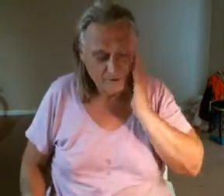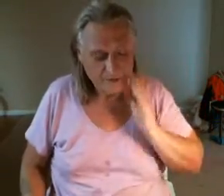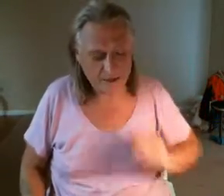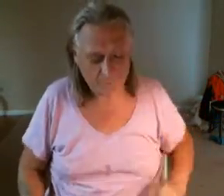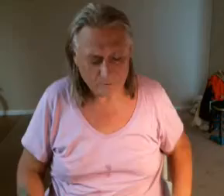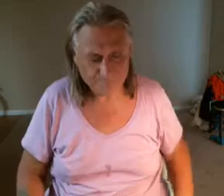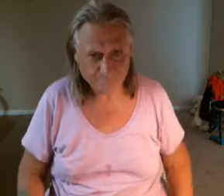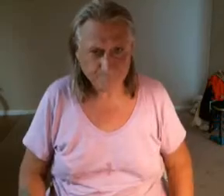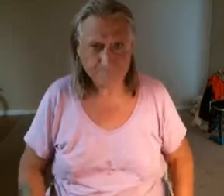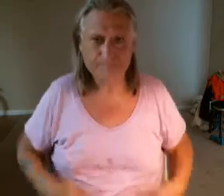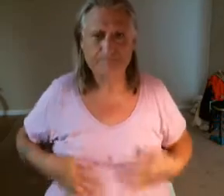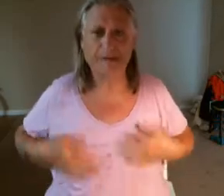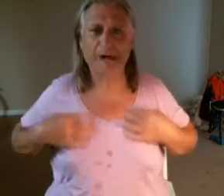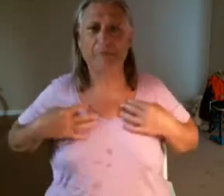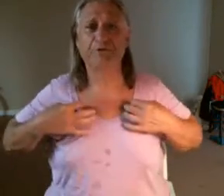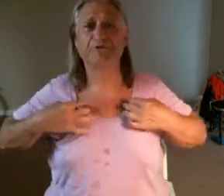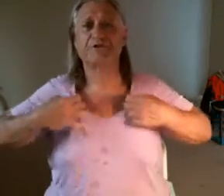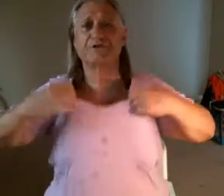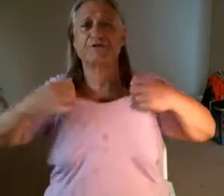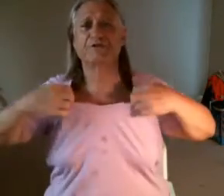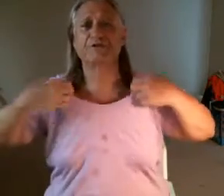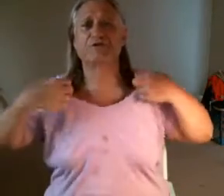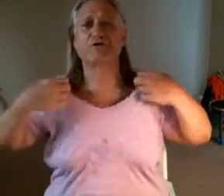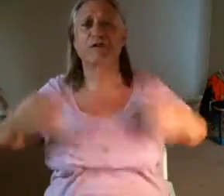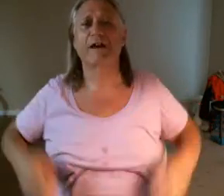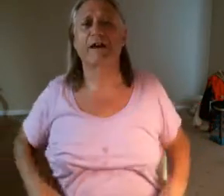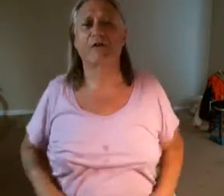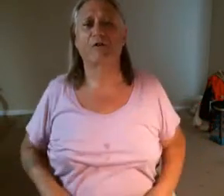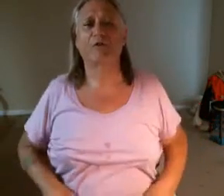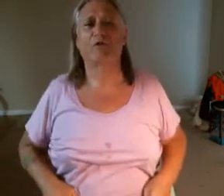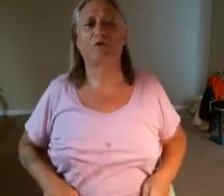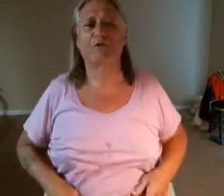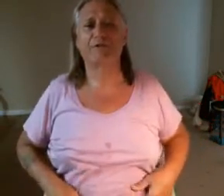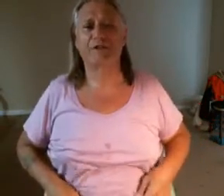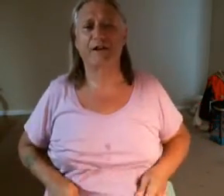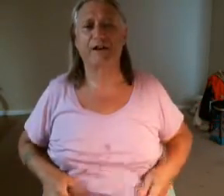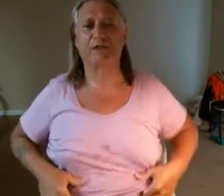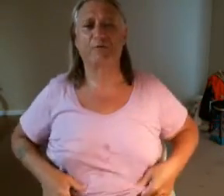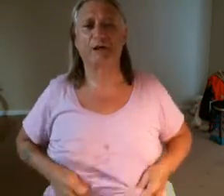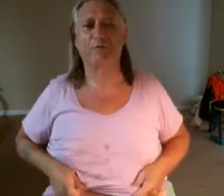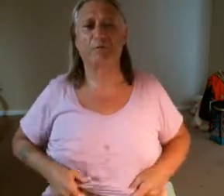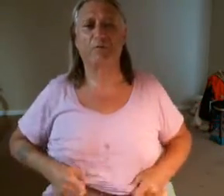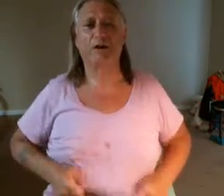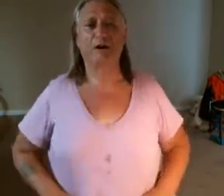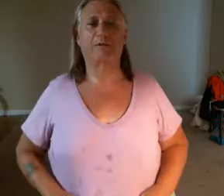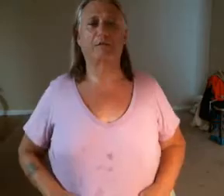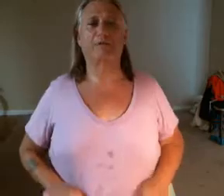the shower. I put this shirt I had on earlier today. I don't have a bra on.